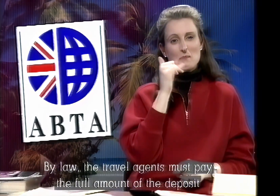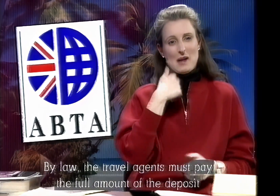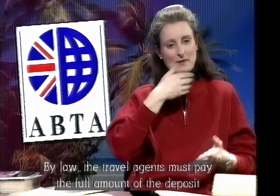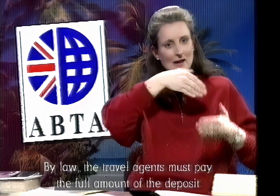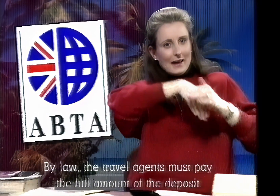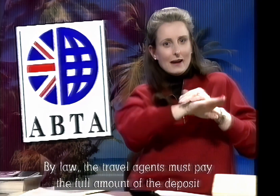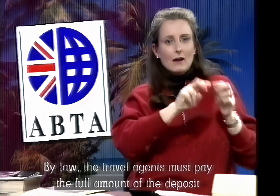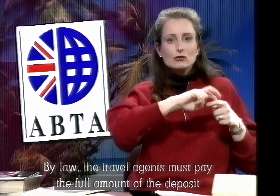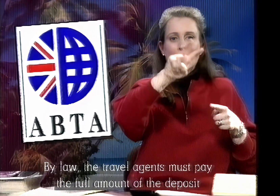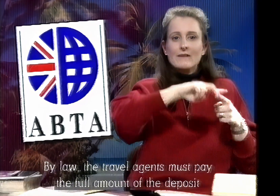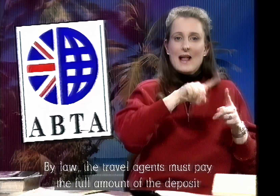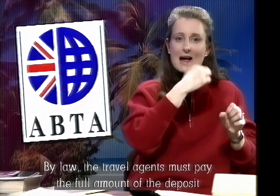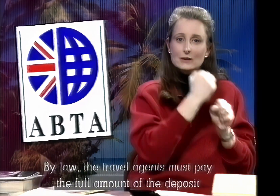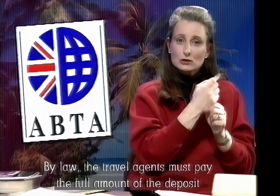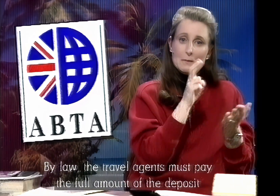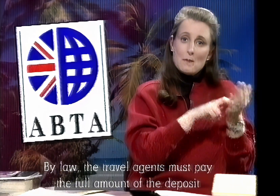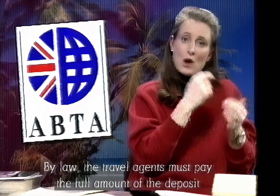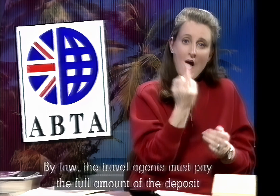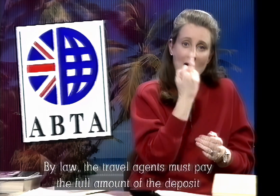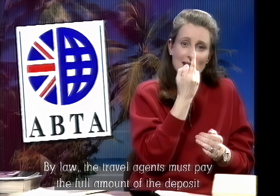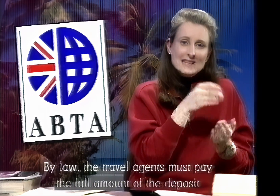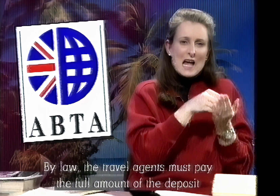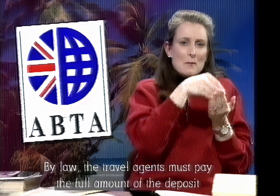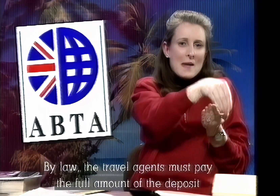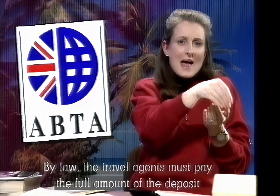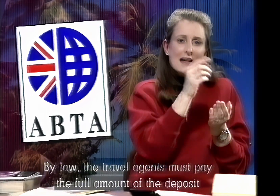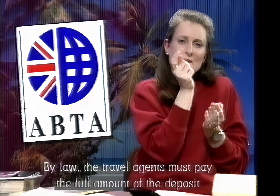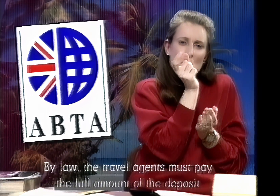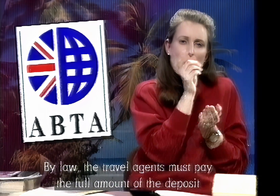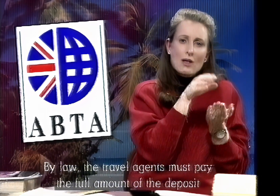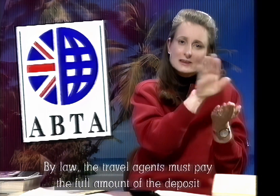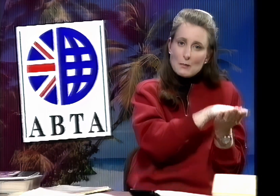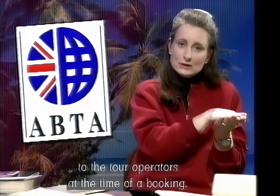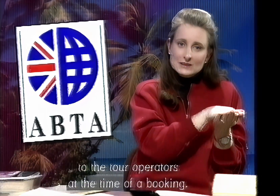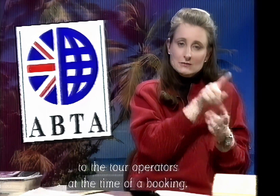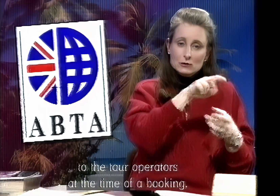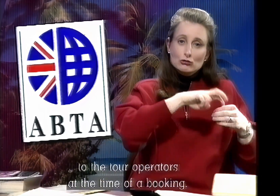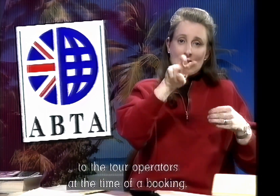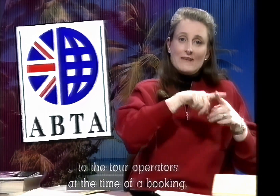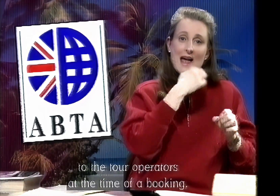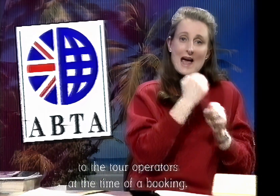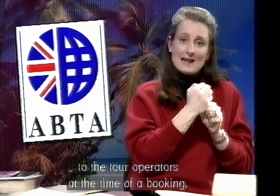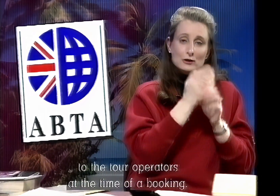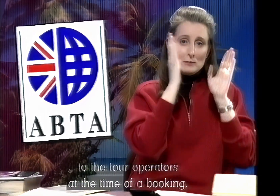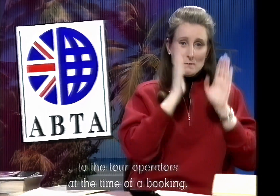agents must pay the full amount of the deposit to the tour operators at the time of a booking.